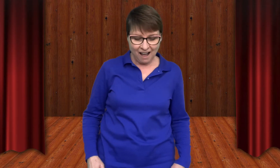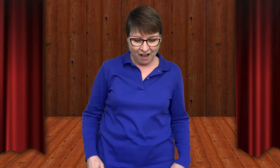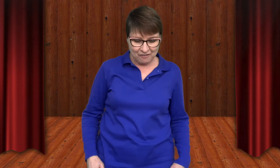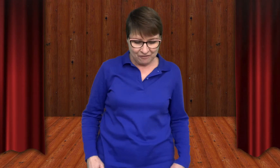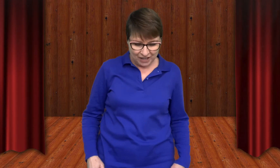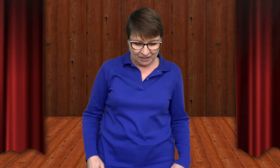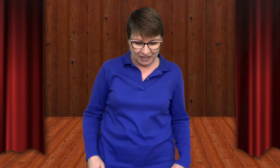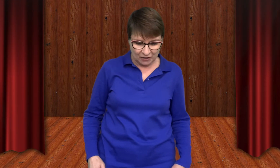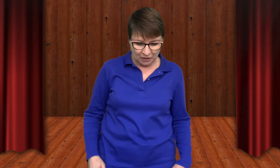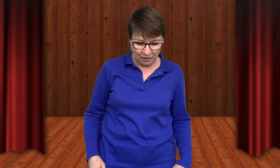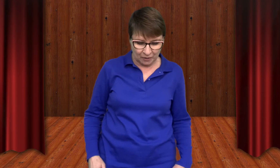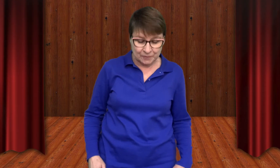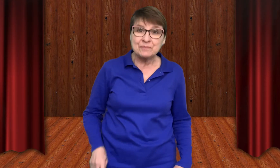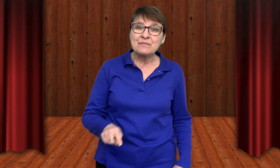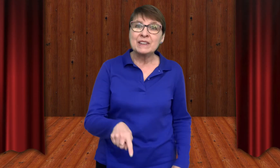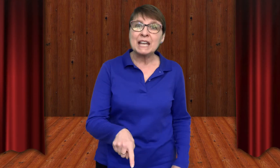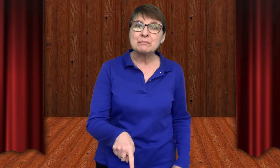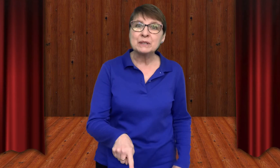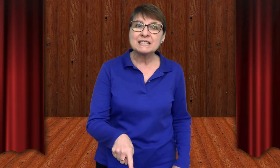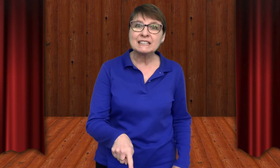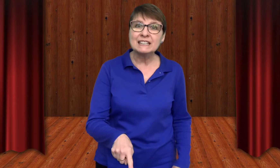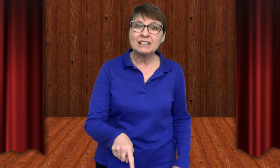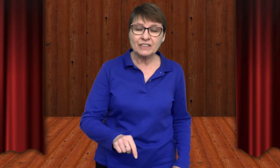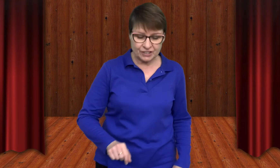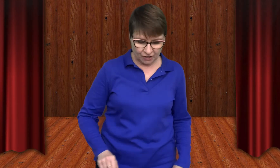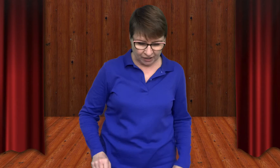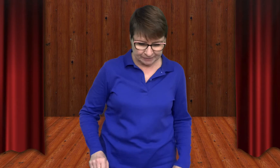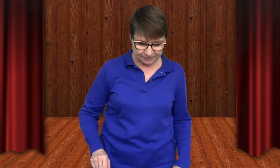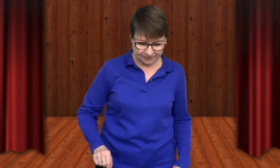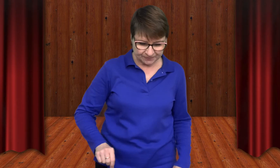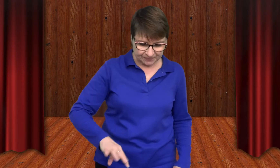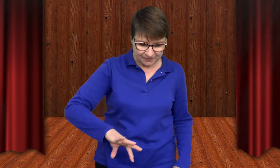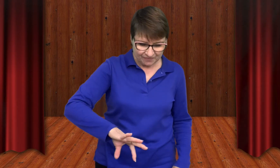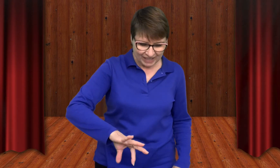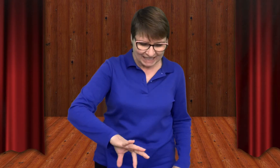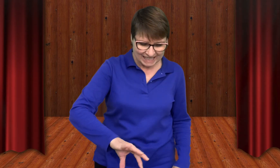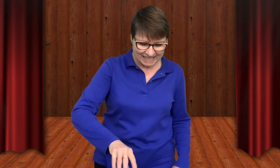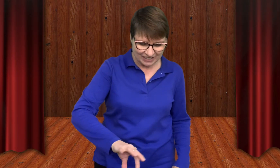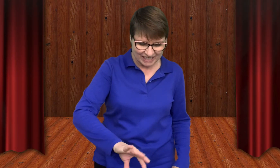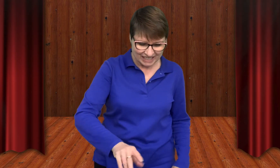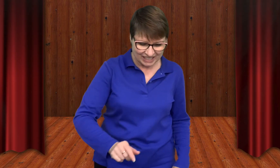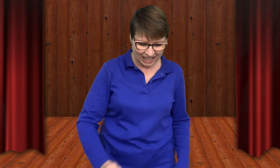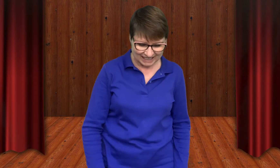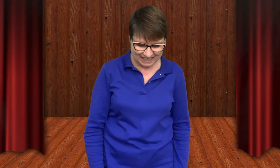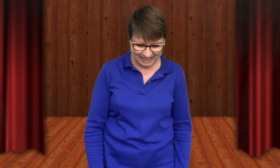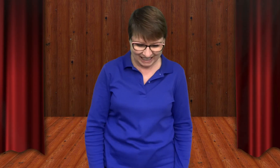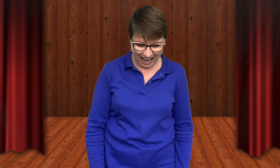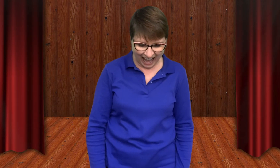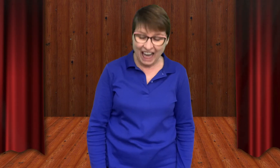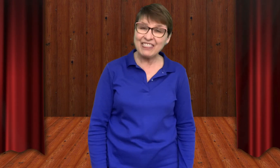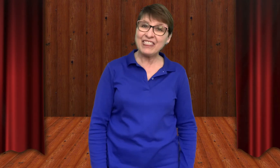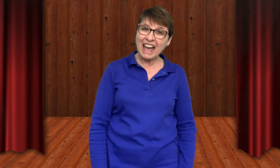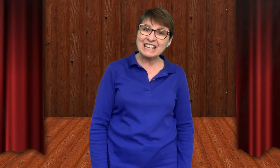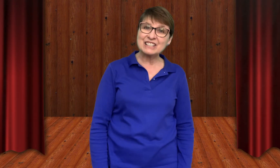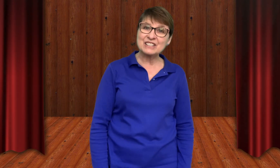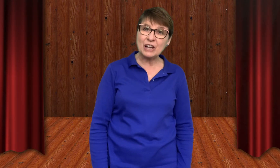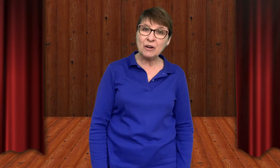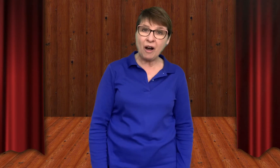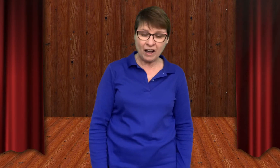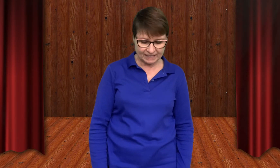Very cool. It puts the lid on the jar and seals it shut. That is so awesome.